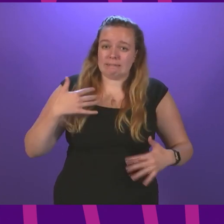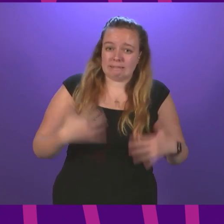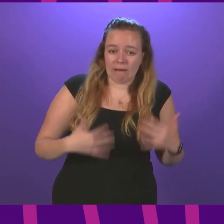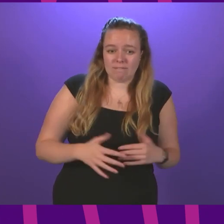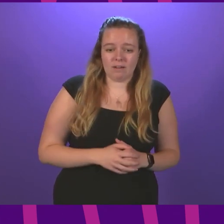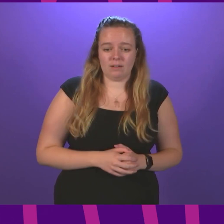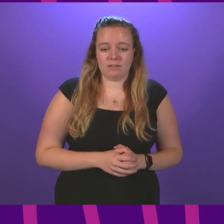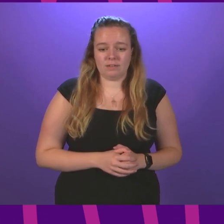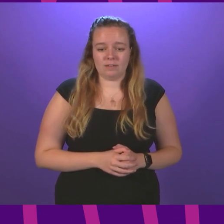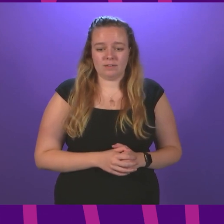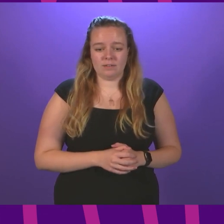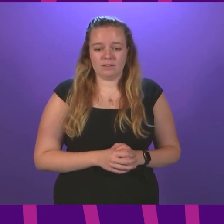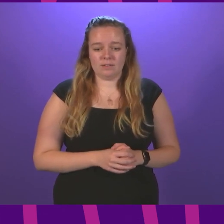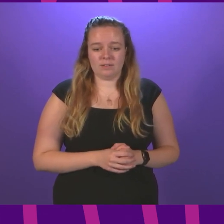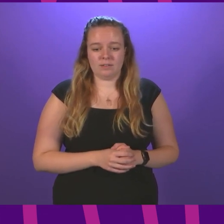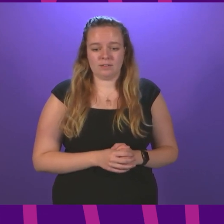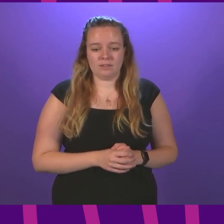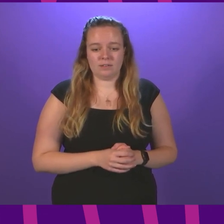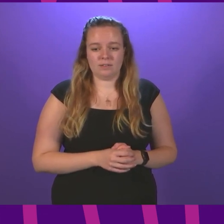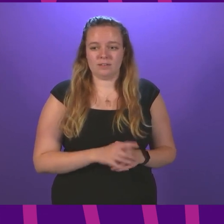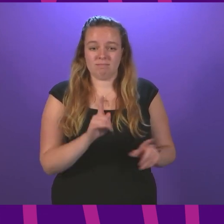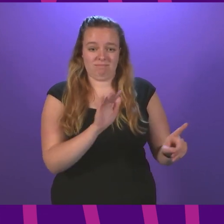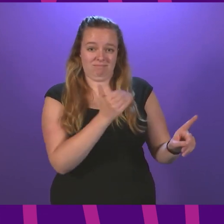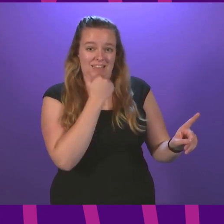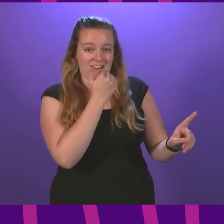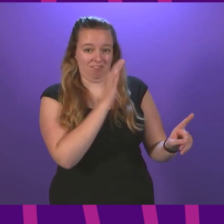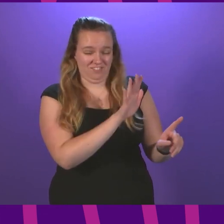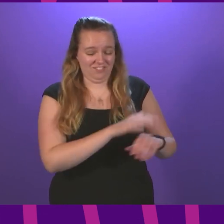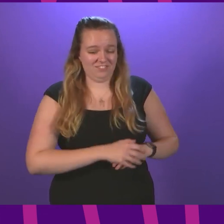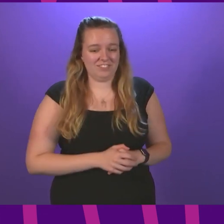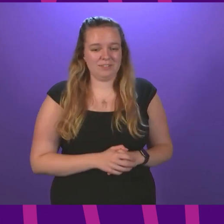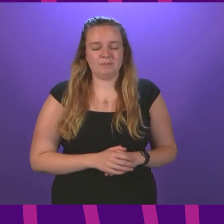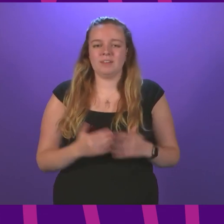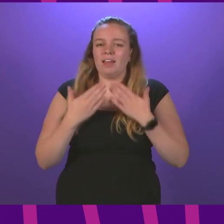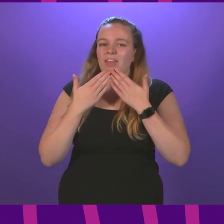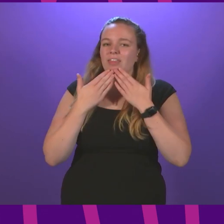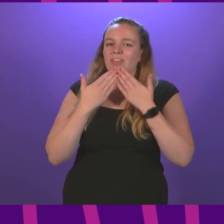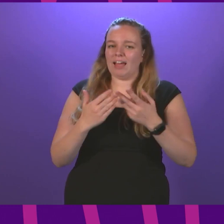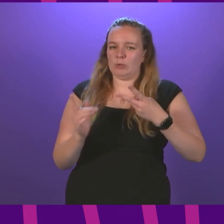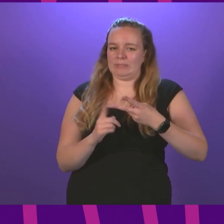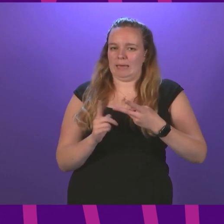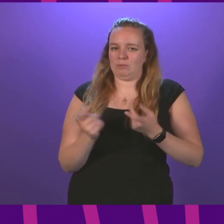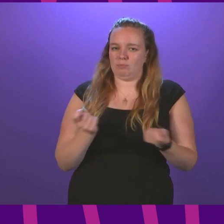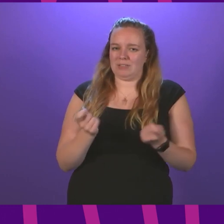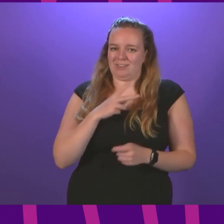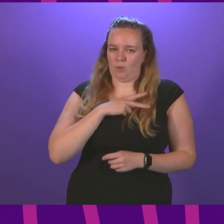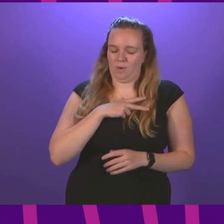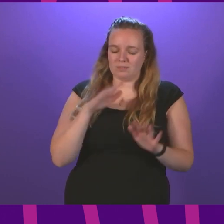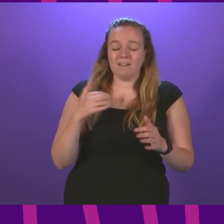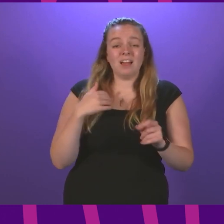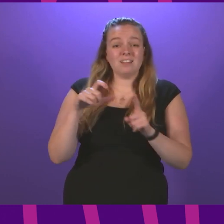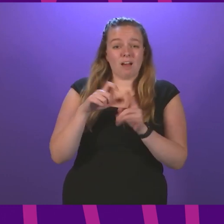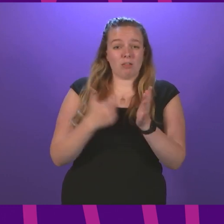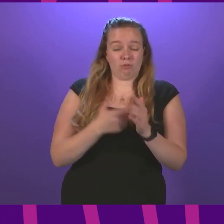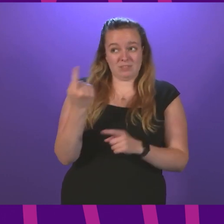Mr Balfour, I think I've been off. Cabinet Secretary. Thank you Deputy President Officer. Of course Douglas Rawls